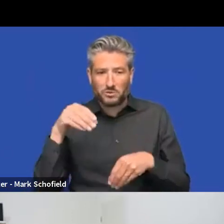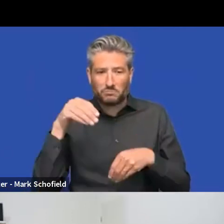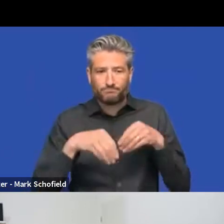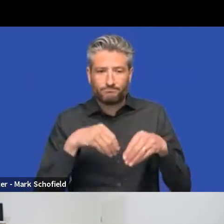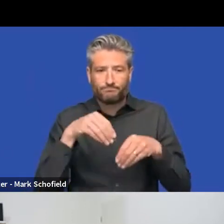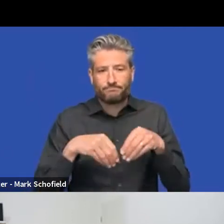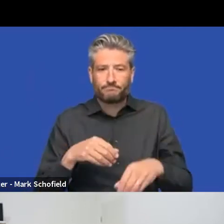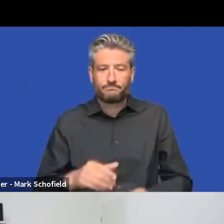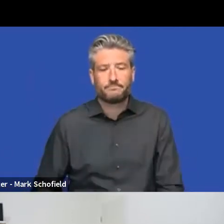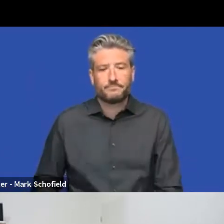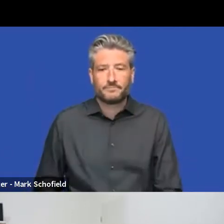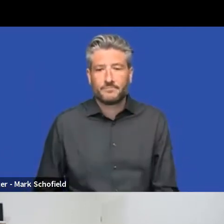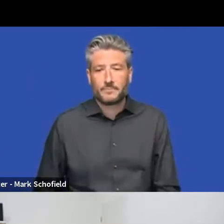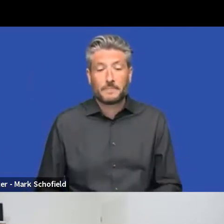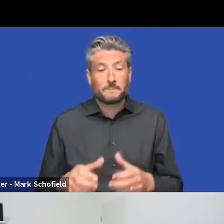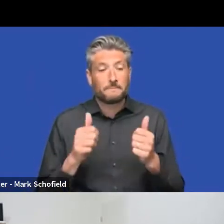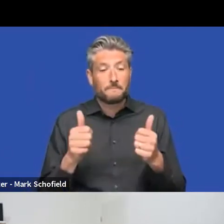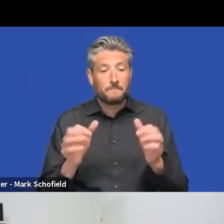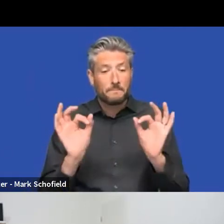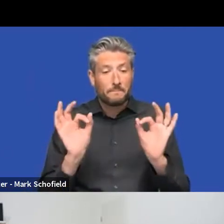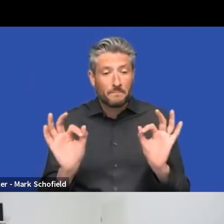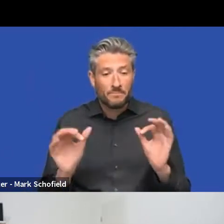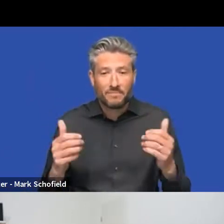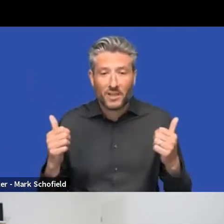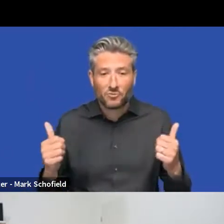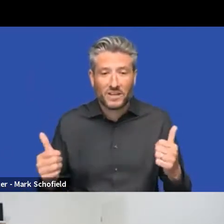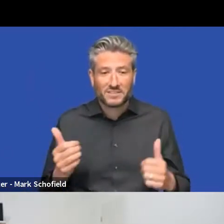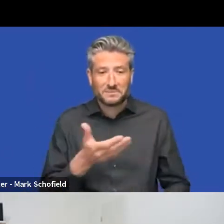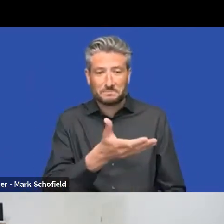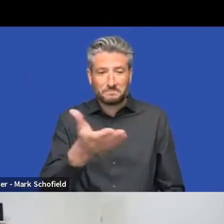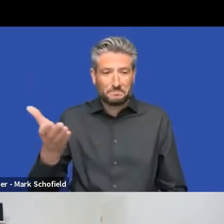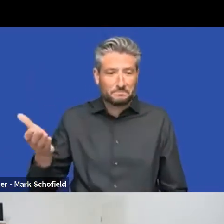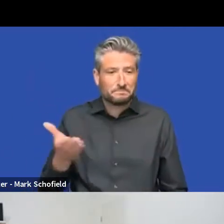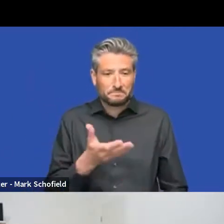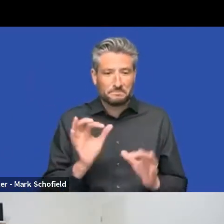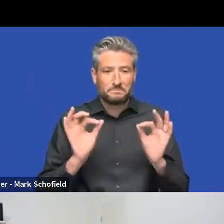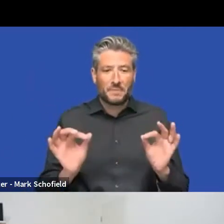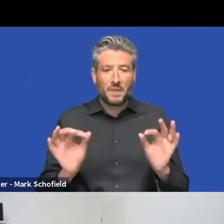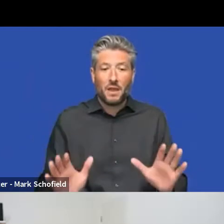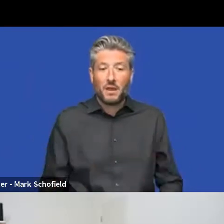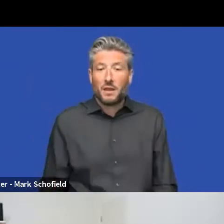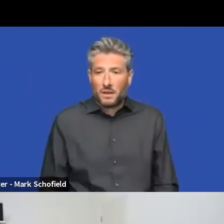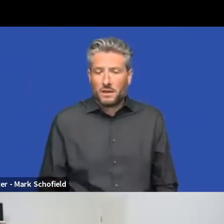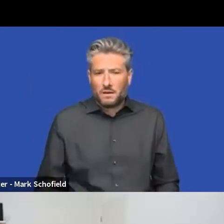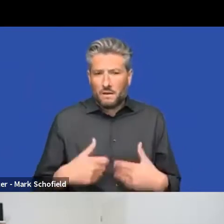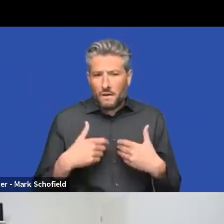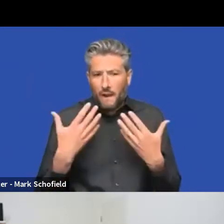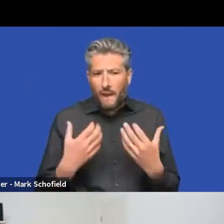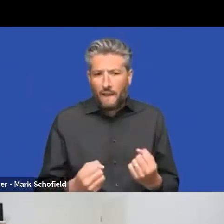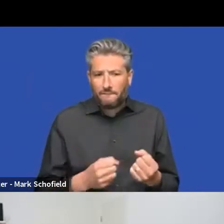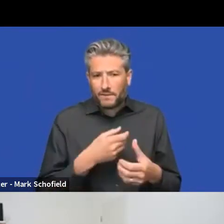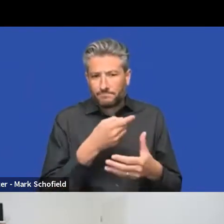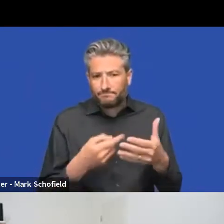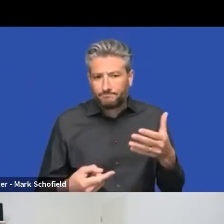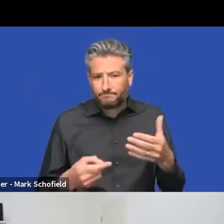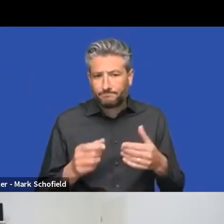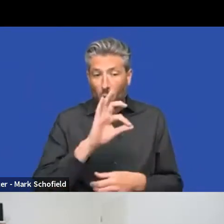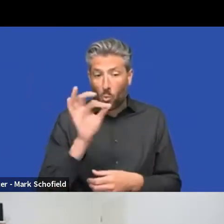Excellent. Cool. Well, we've got a few questions that we're going to go through today that we've got pre prepped. Uh, but if